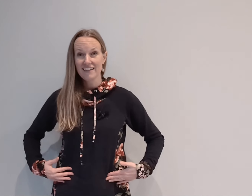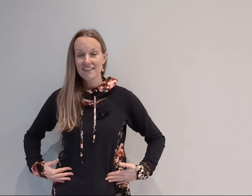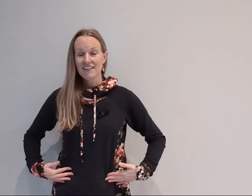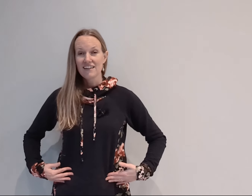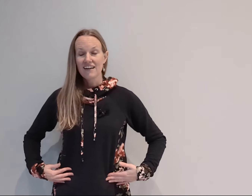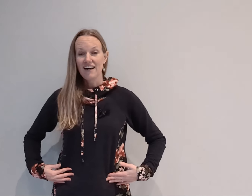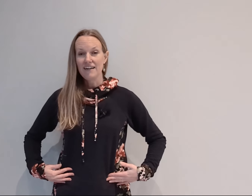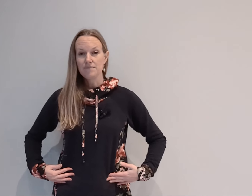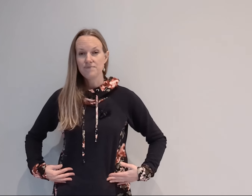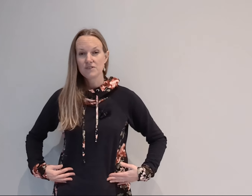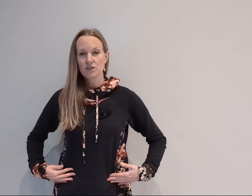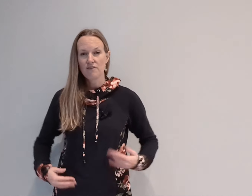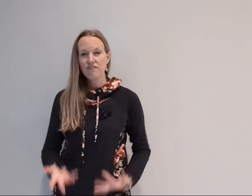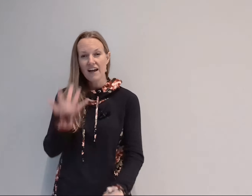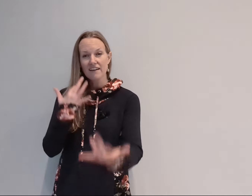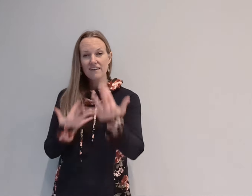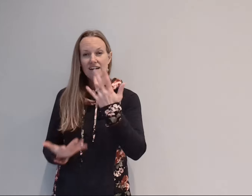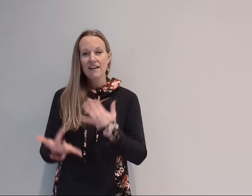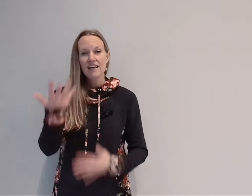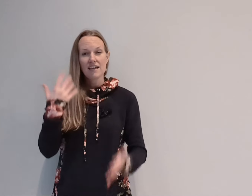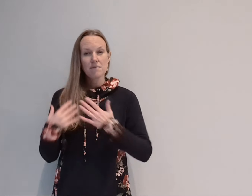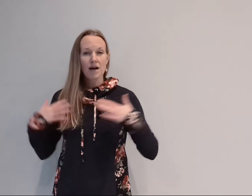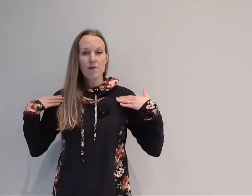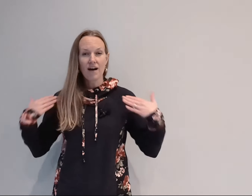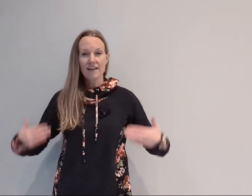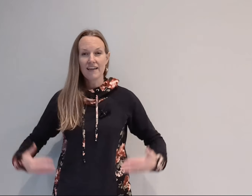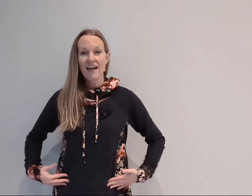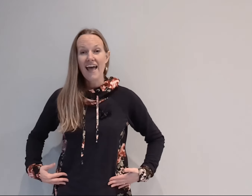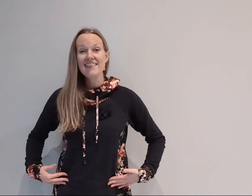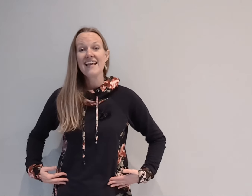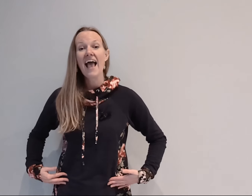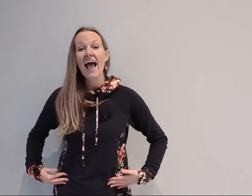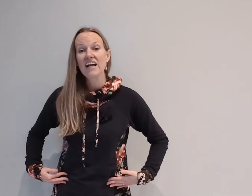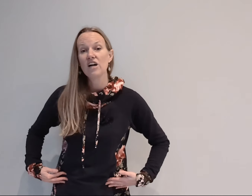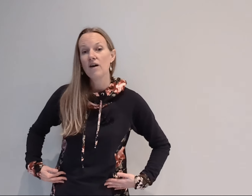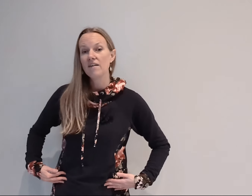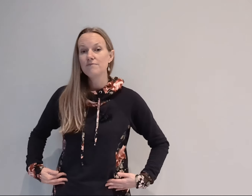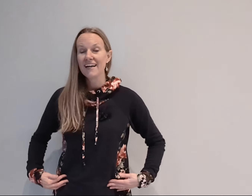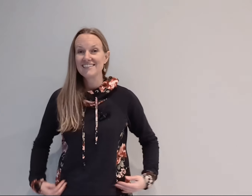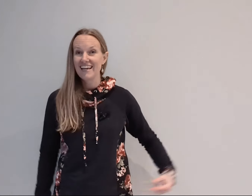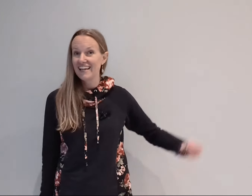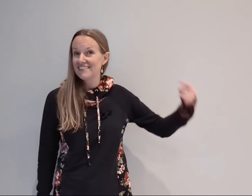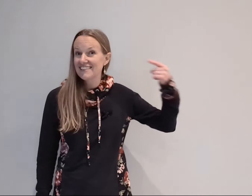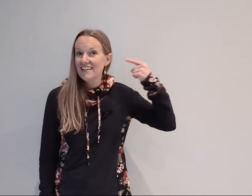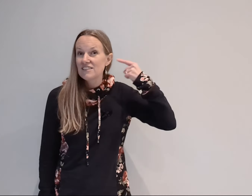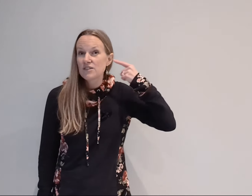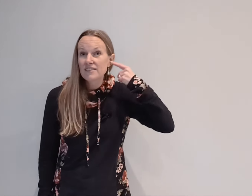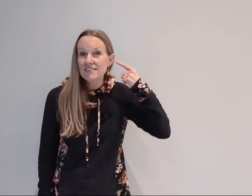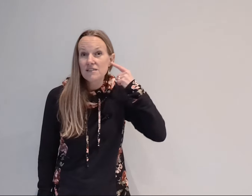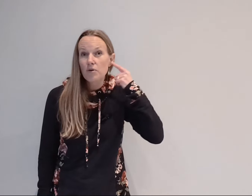um so the fire in my body and the echo of my days so this is you're